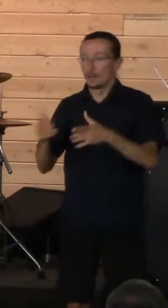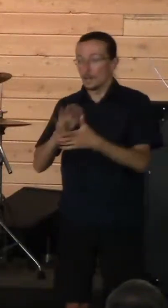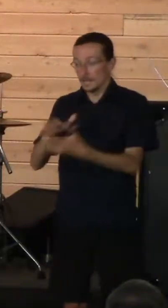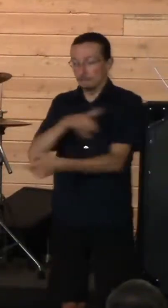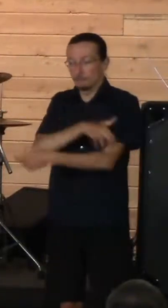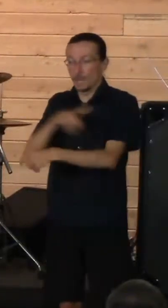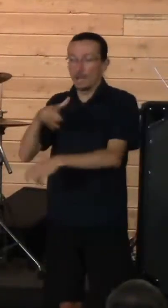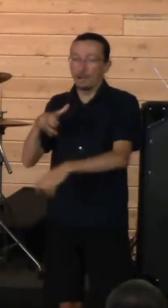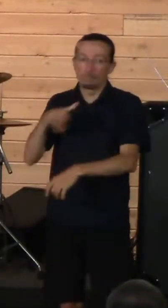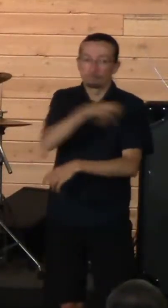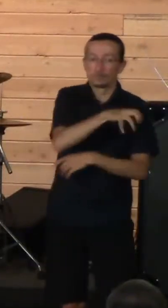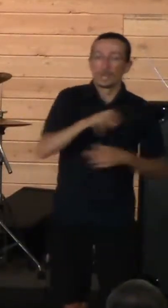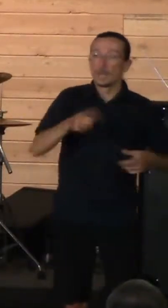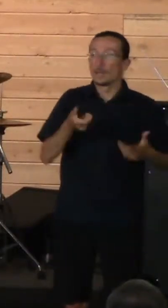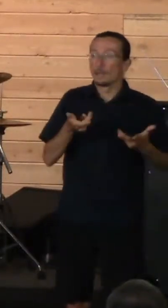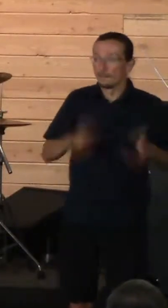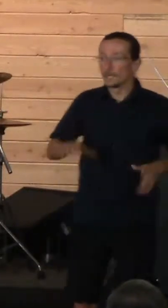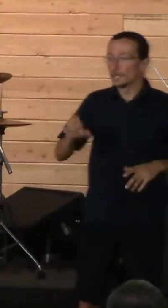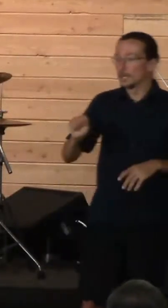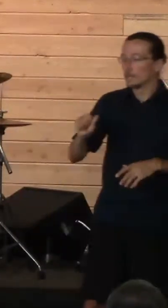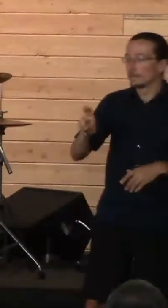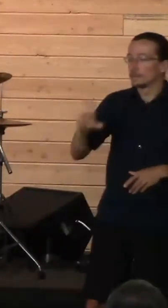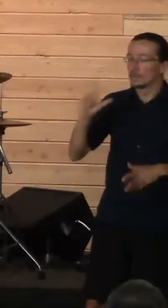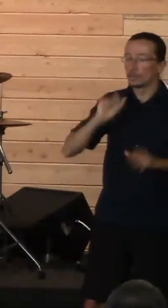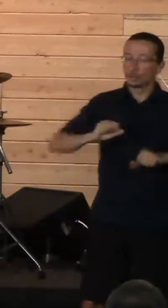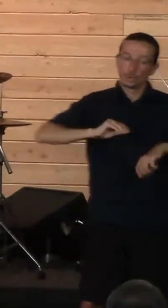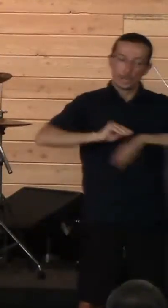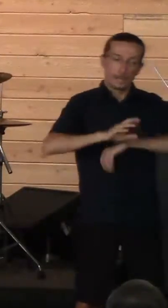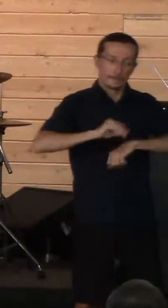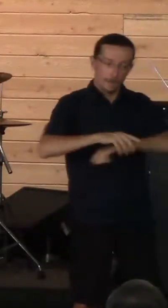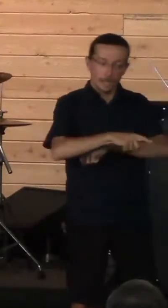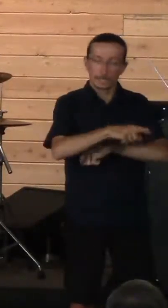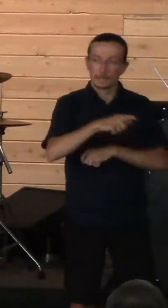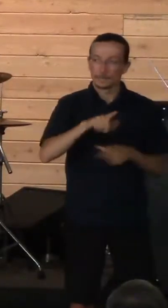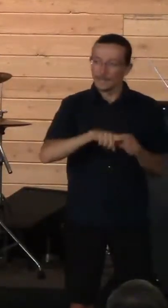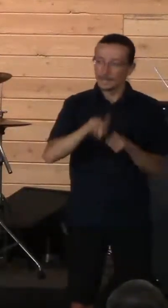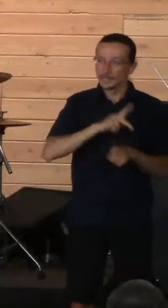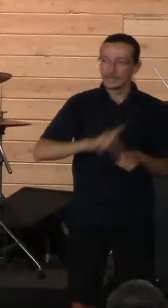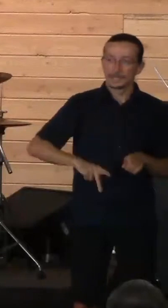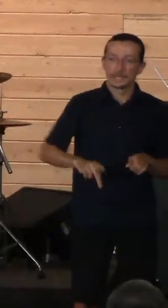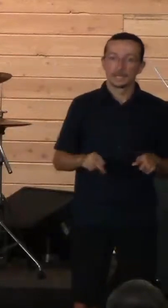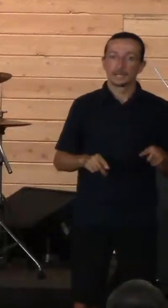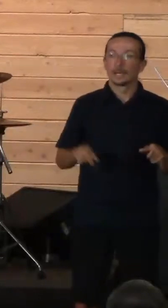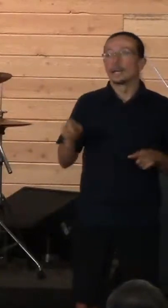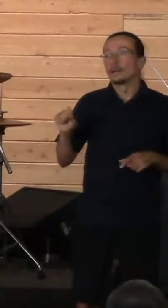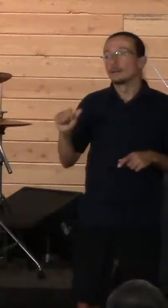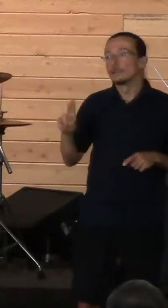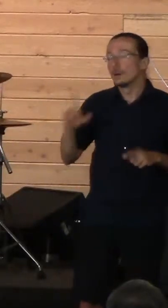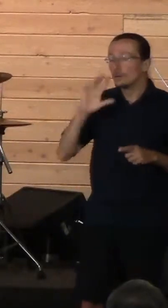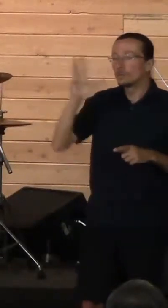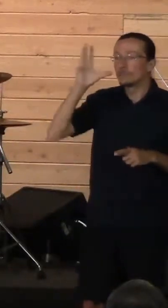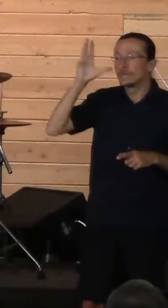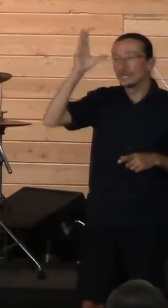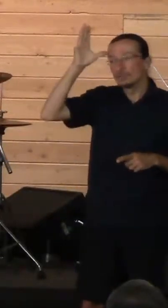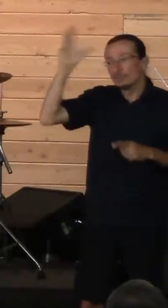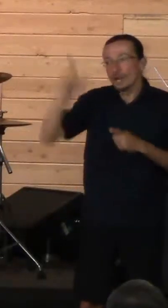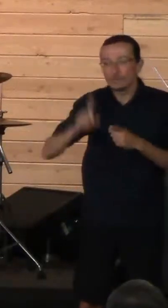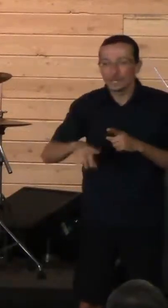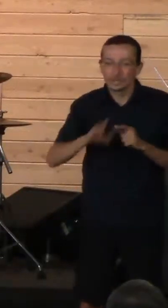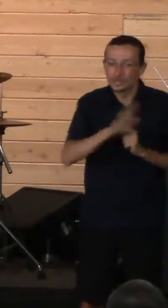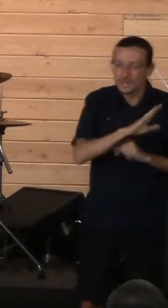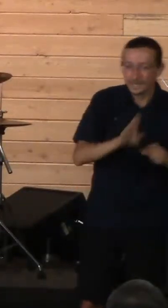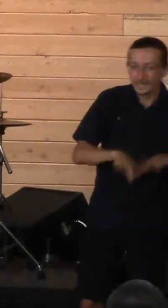to give him like kingly advice afterwards and that he would get to be grandpa to their kids and it would just be this